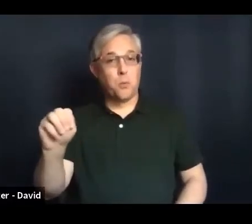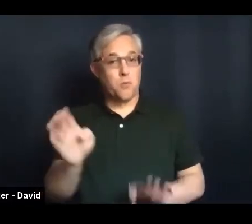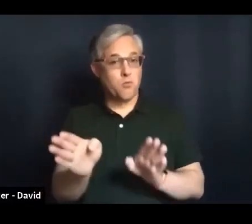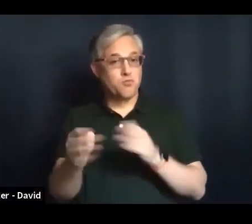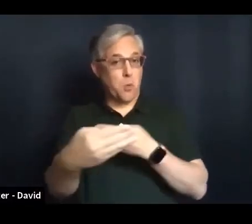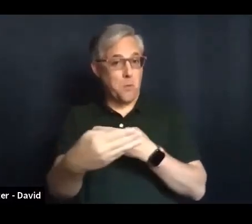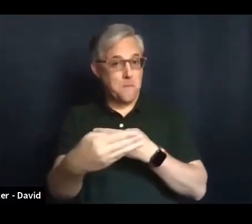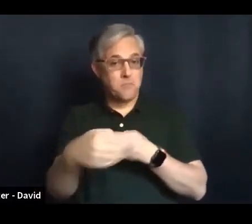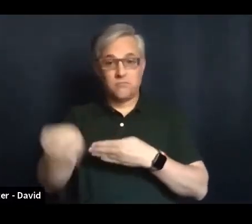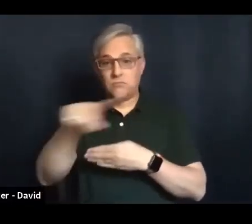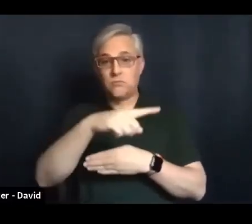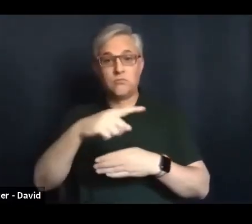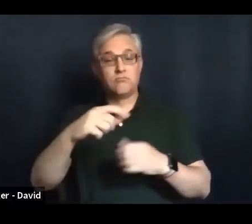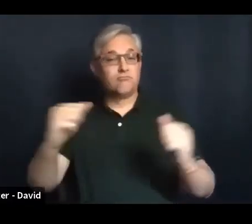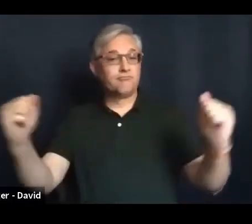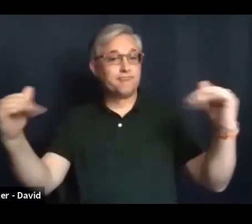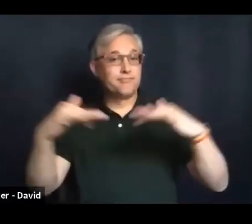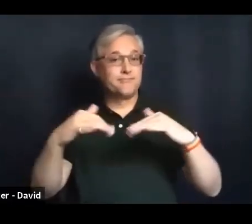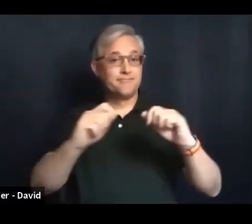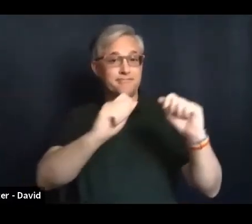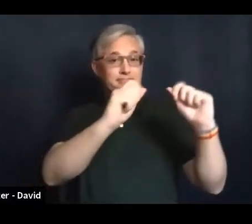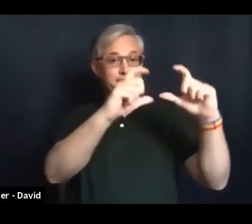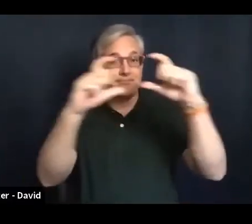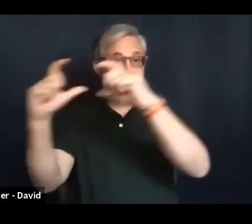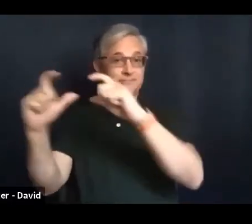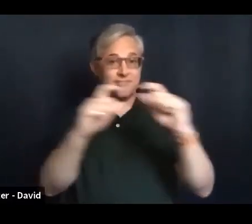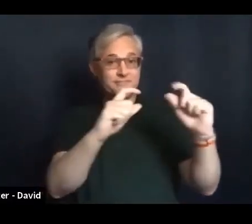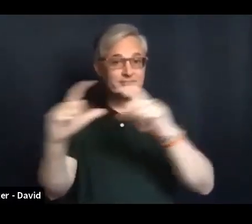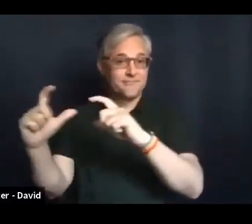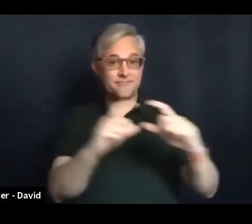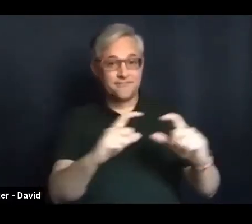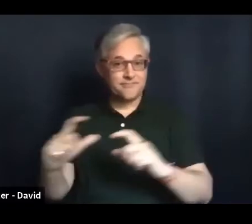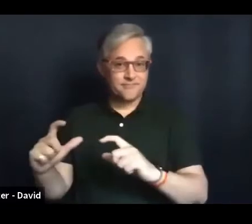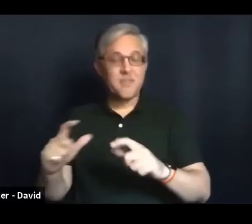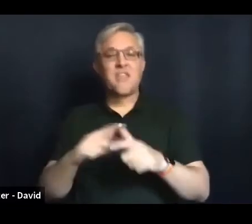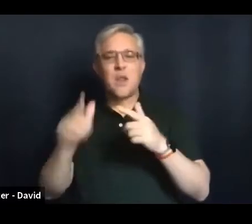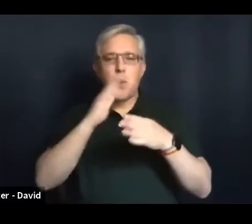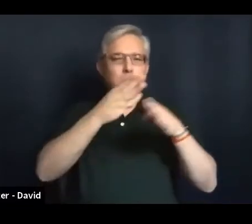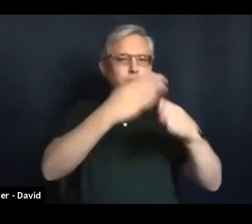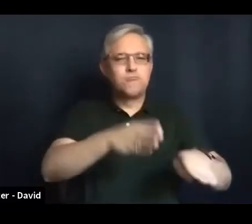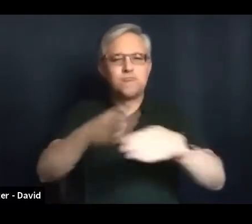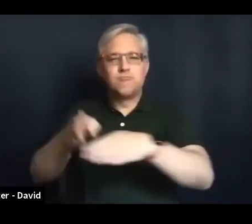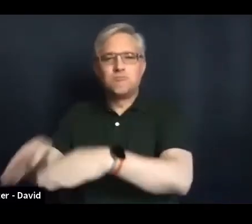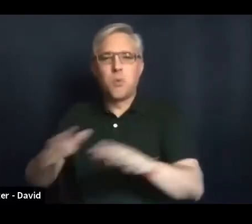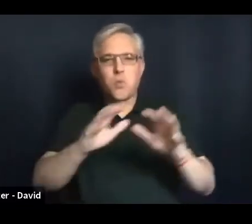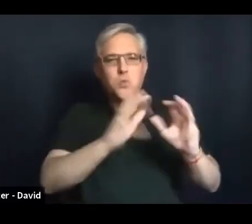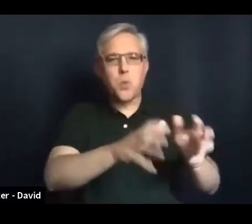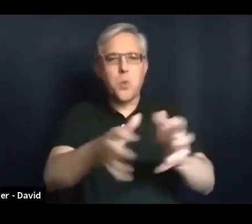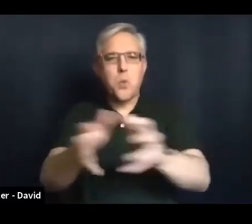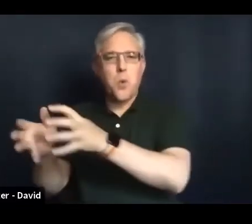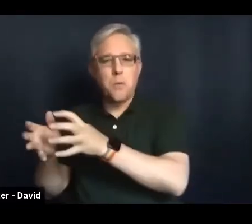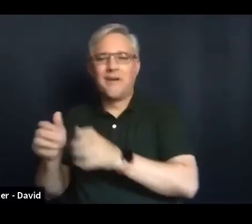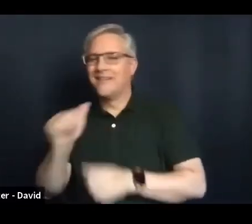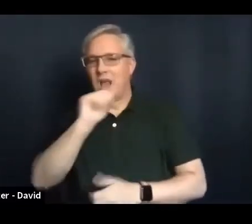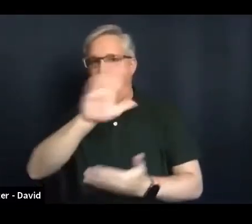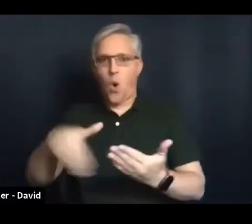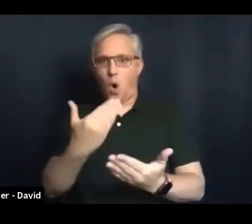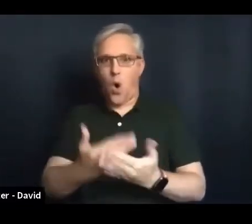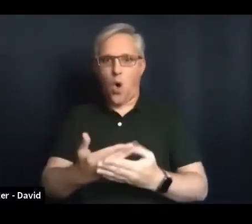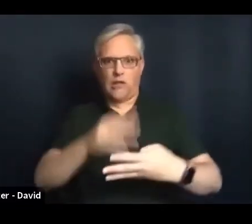and then we can separate people out into smaller groups. So it's not going to be like all of us in one big screen, but there'll be